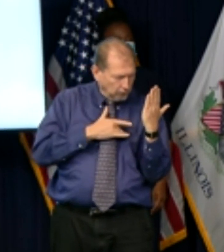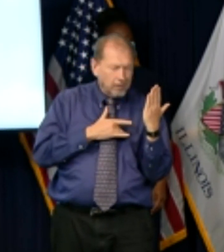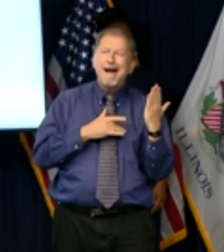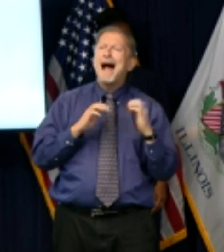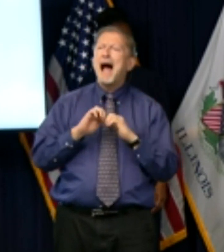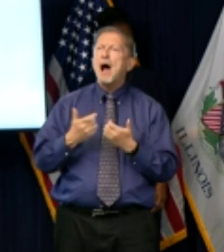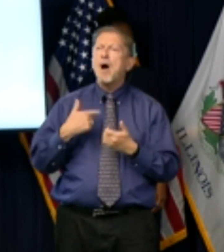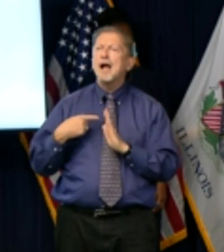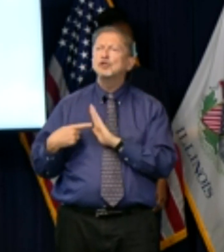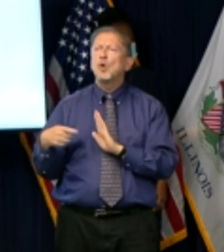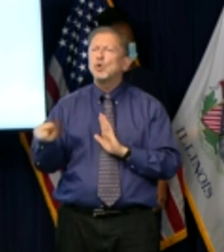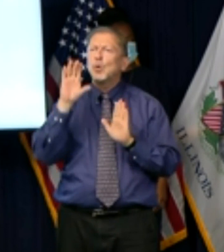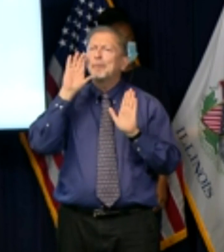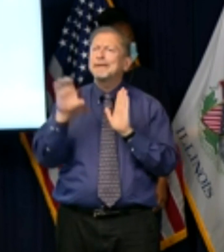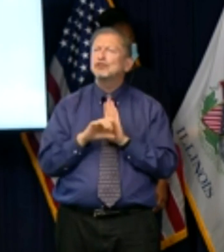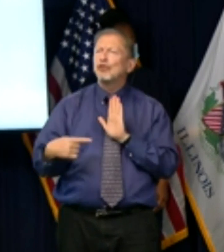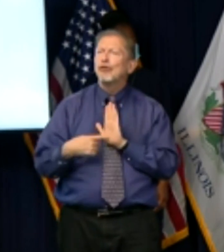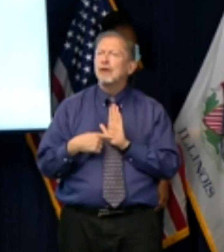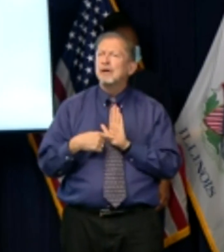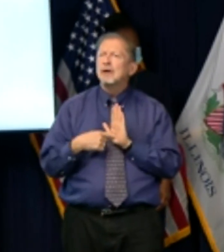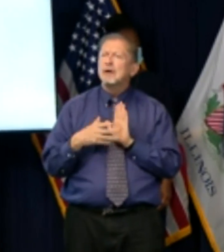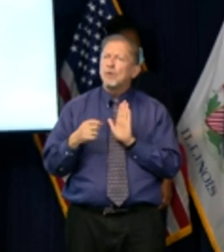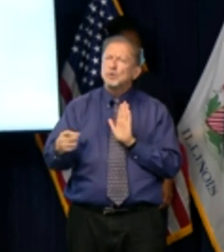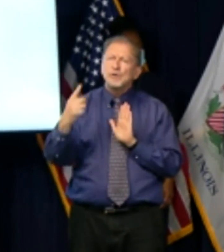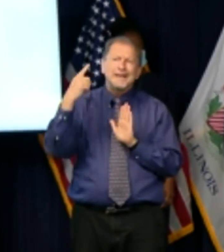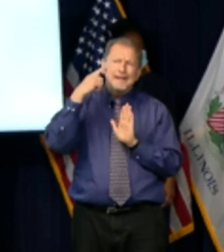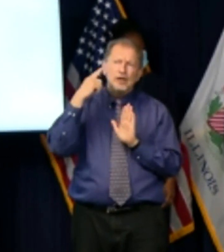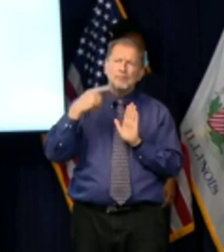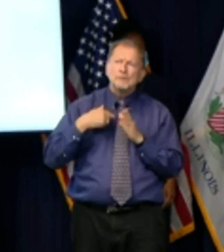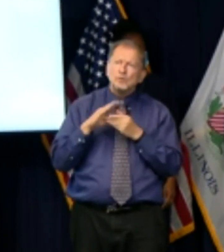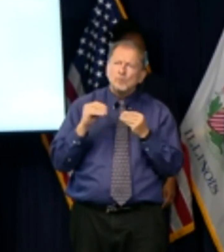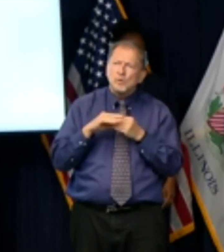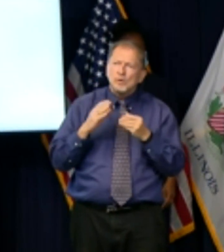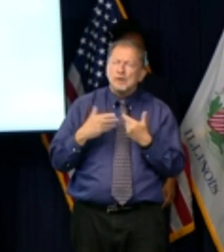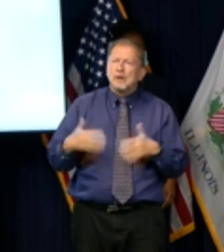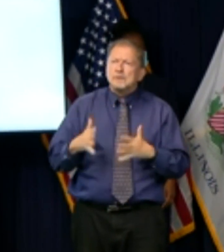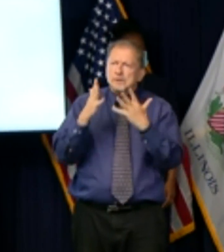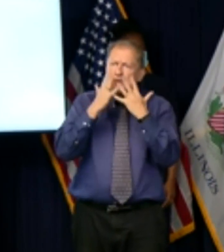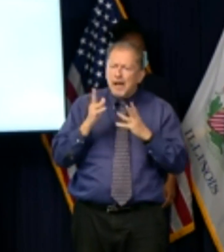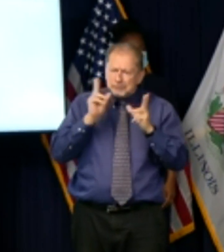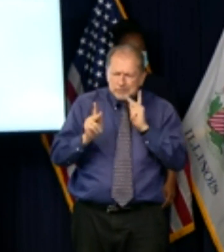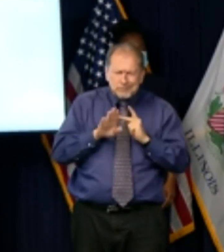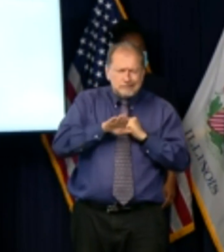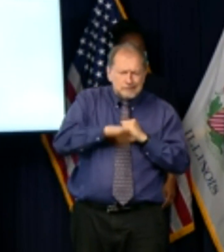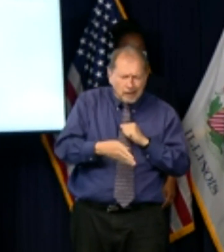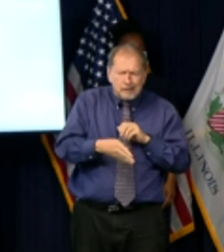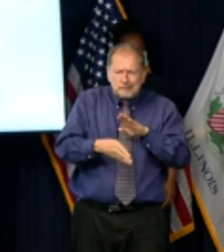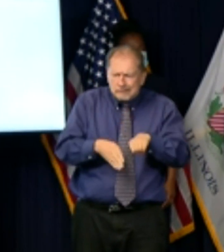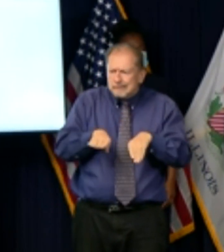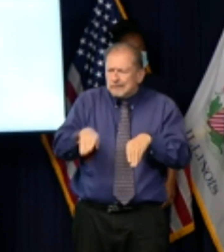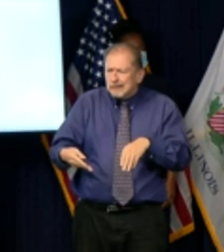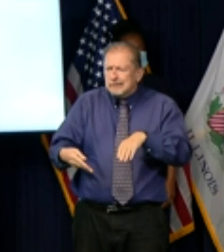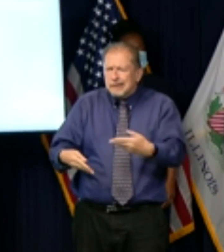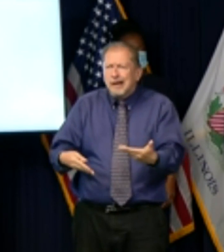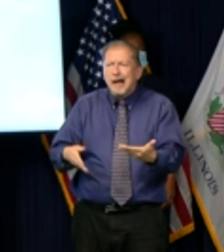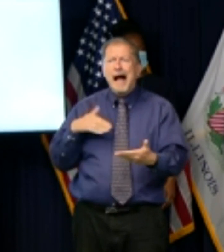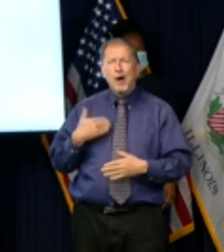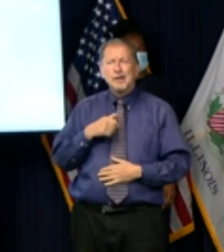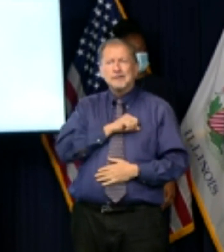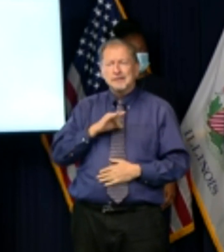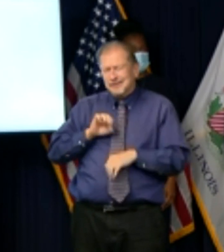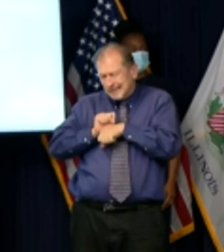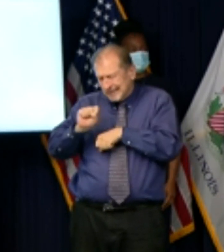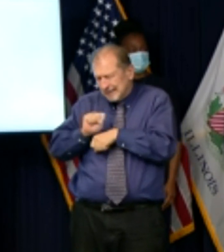of my voice that this is a real human tragedy our staff have been doing an amazing job to care for each and every